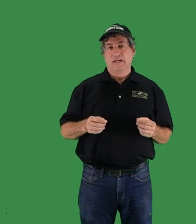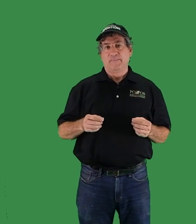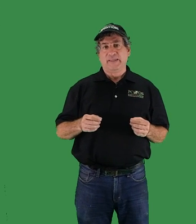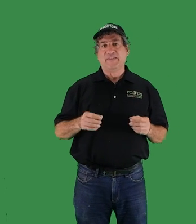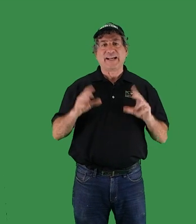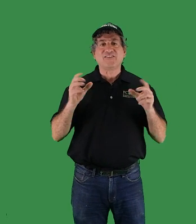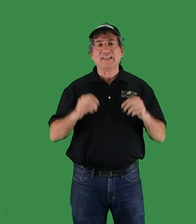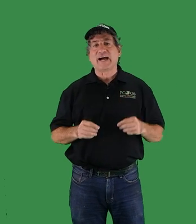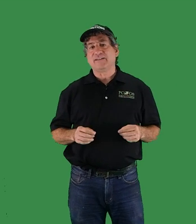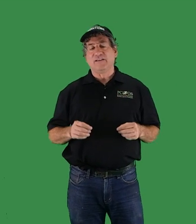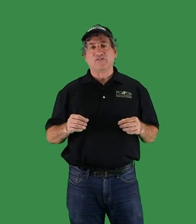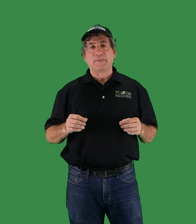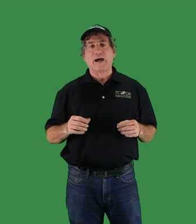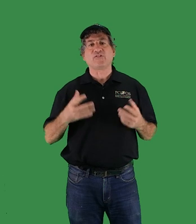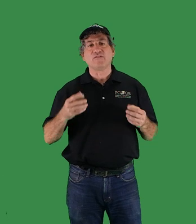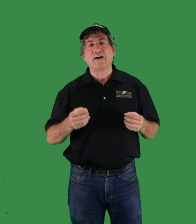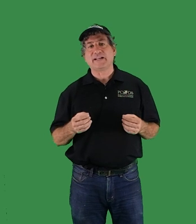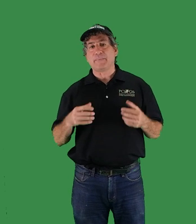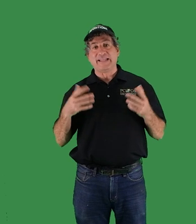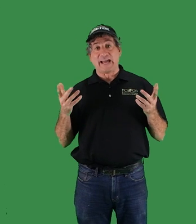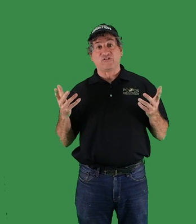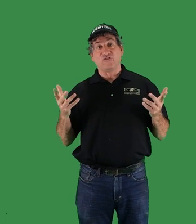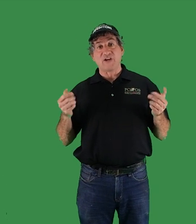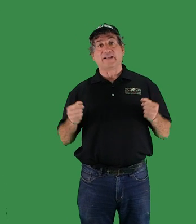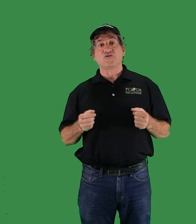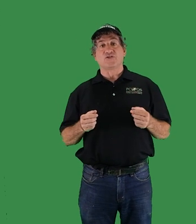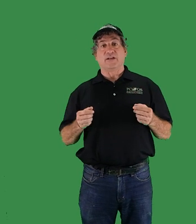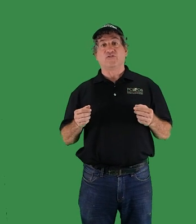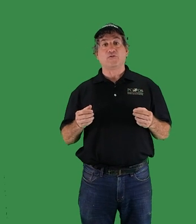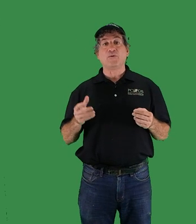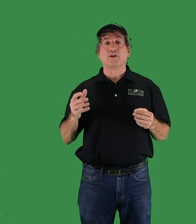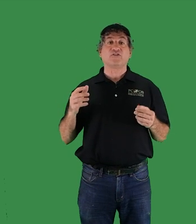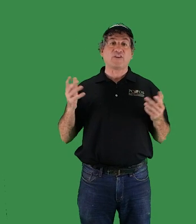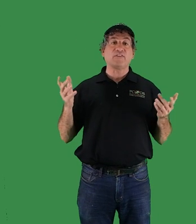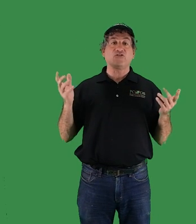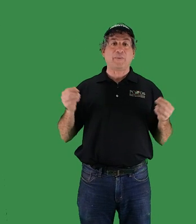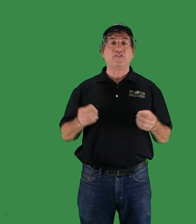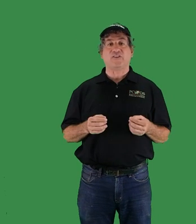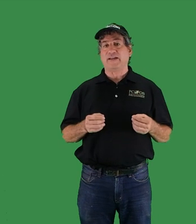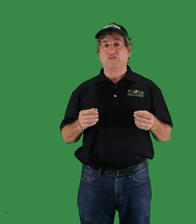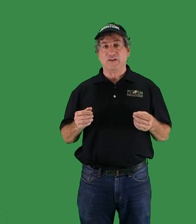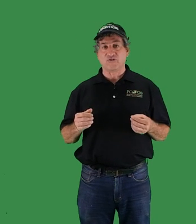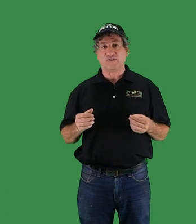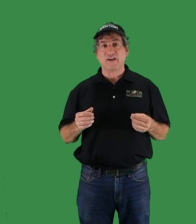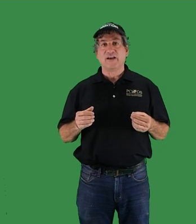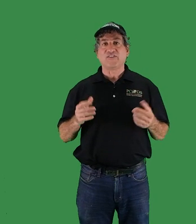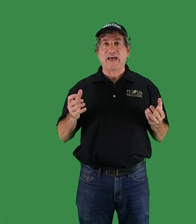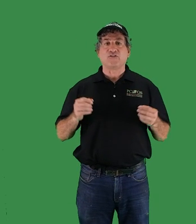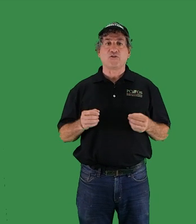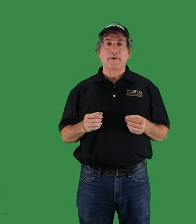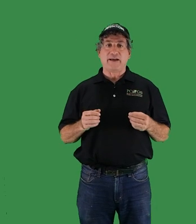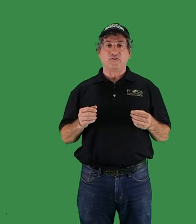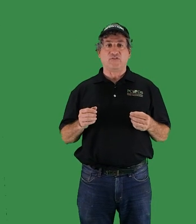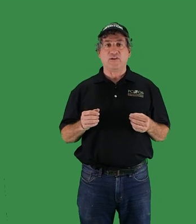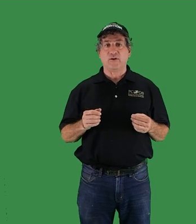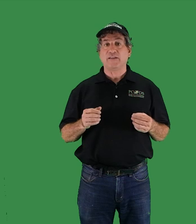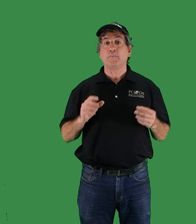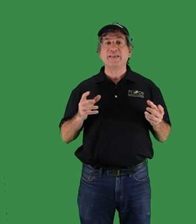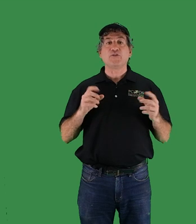In the 1990s, I was invited by NASA's Challenger Center to be one of seven space science teachers to enter the biosphere and meet the